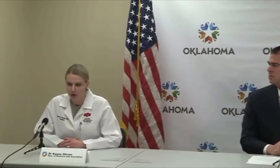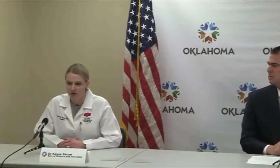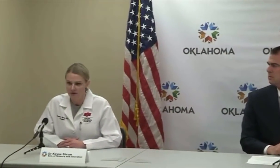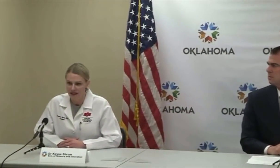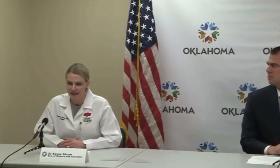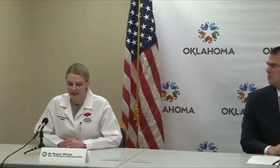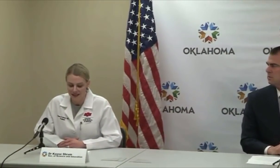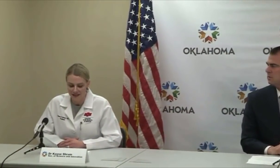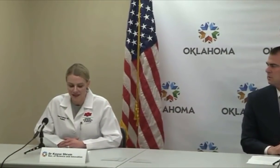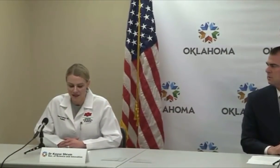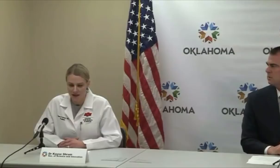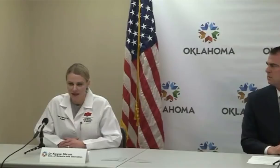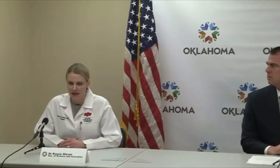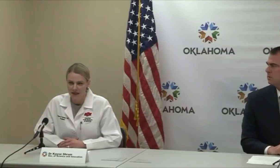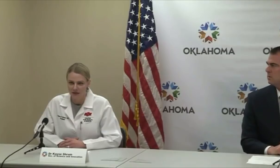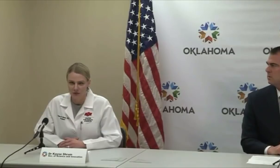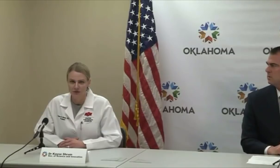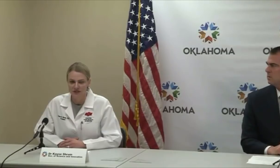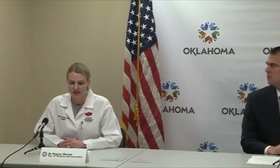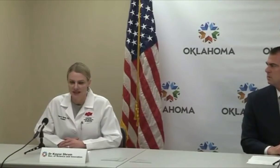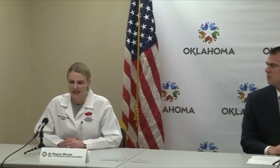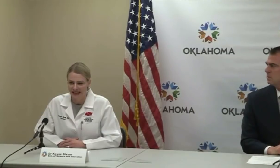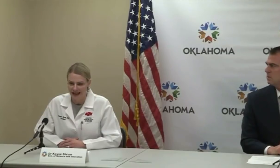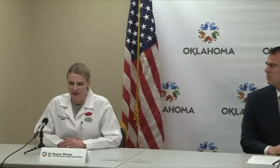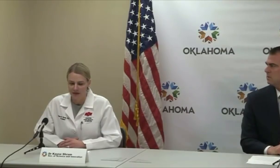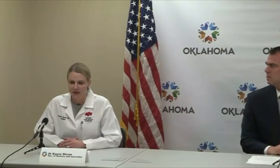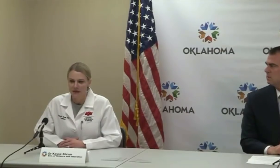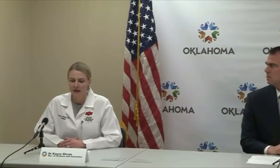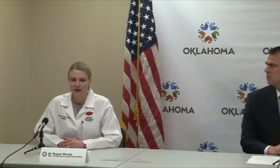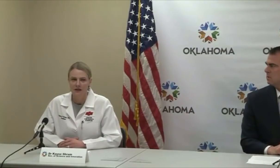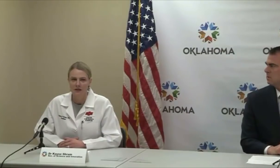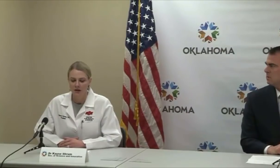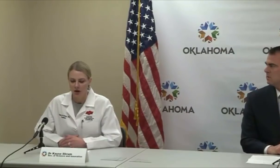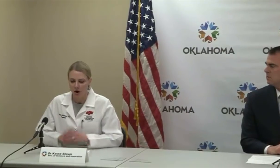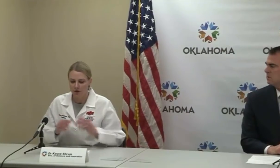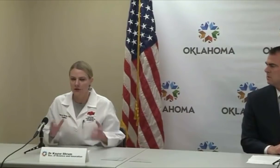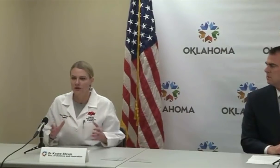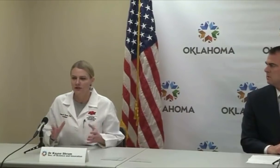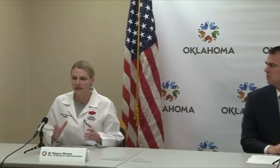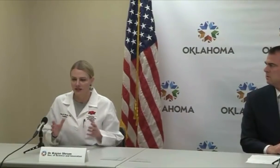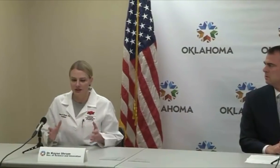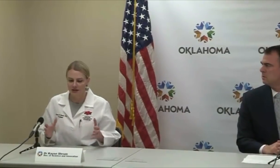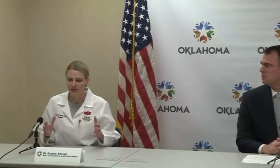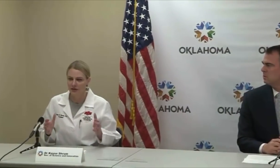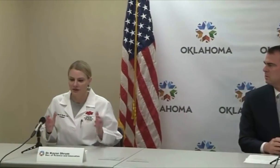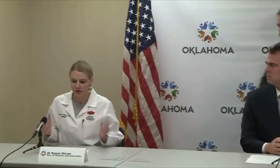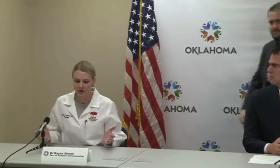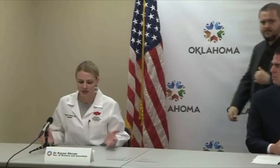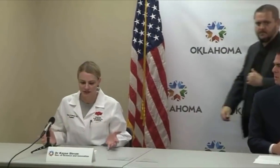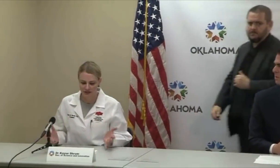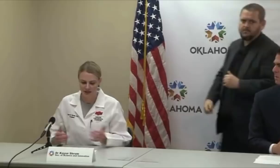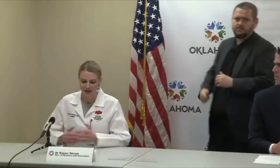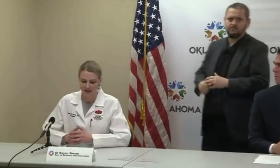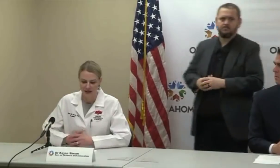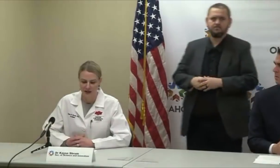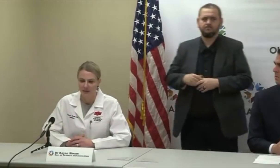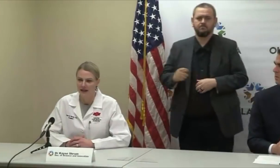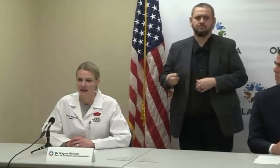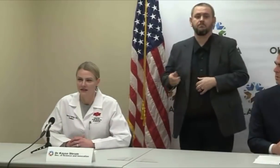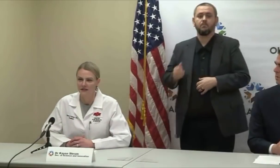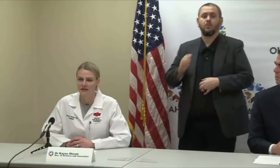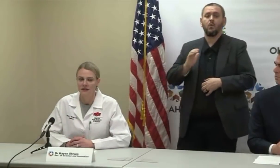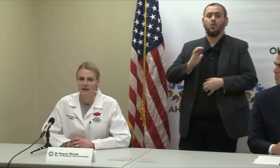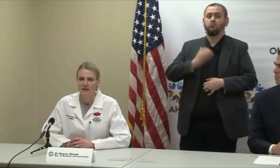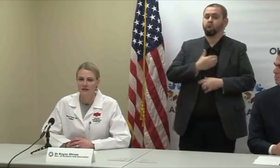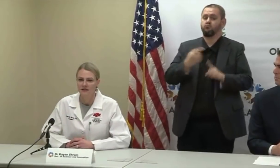goal of any testing, and through the state lab, our focus here is what occurs at the state lab.